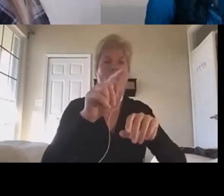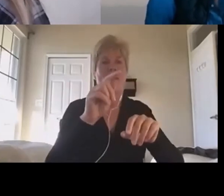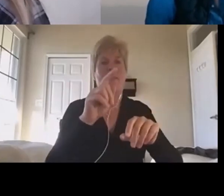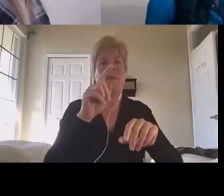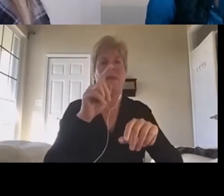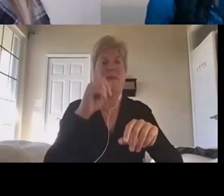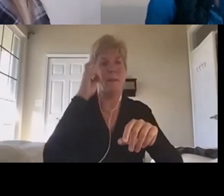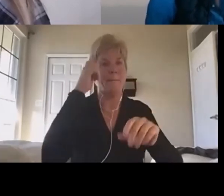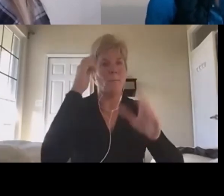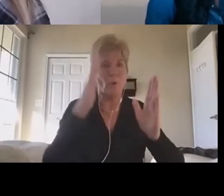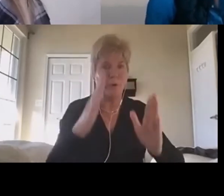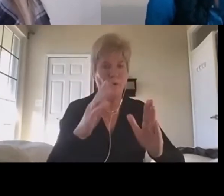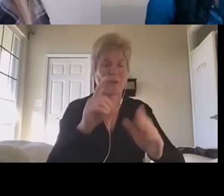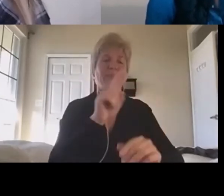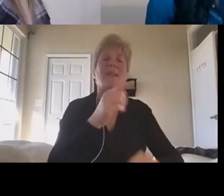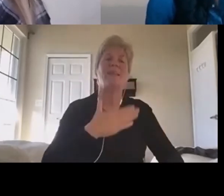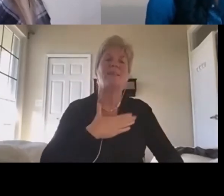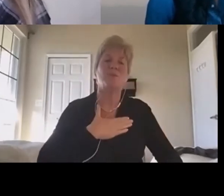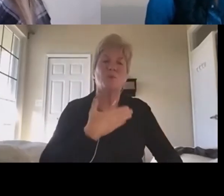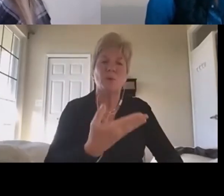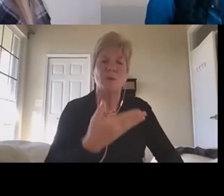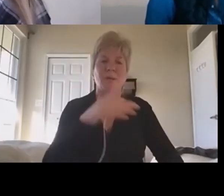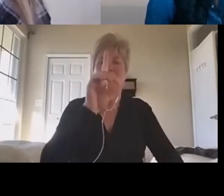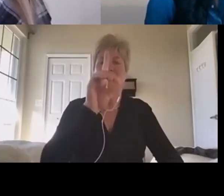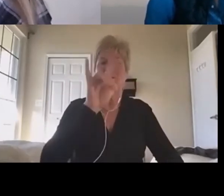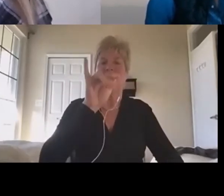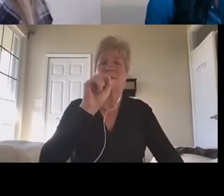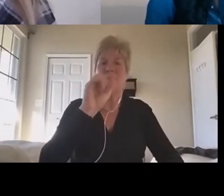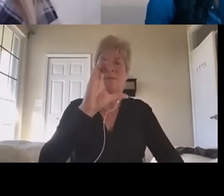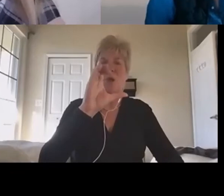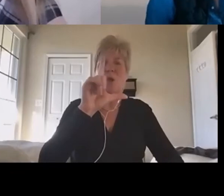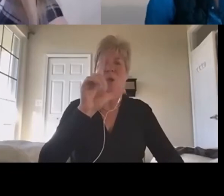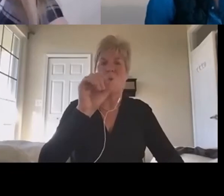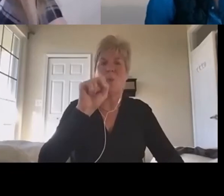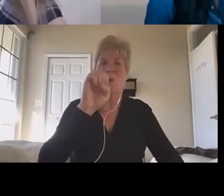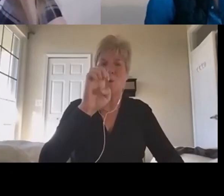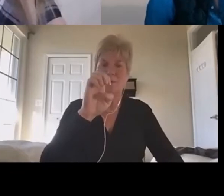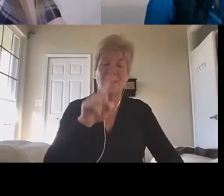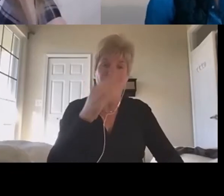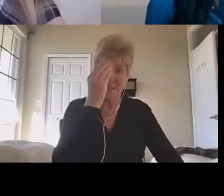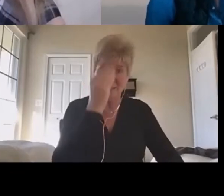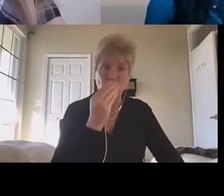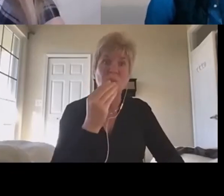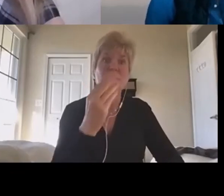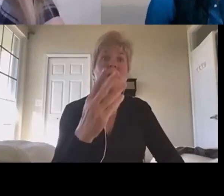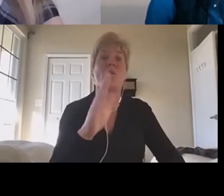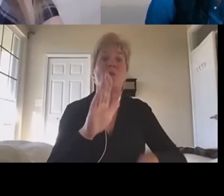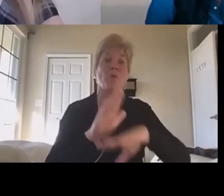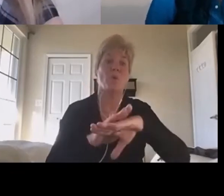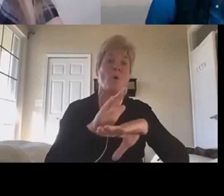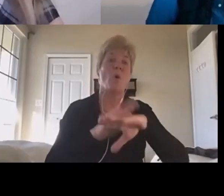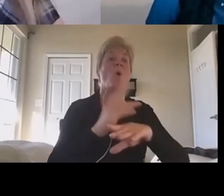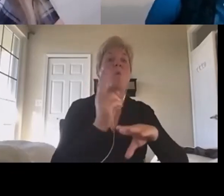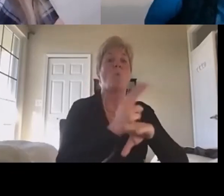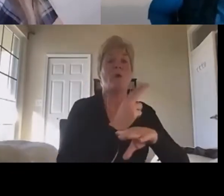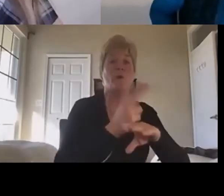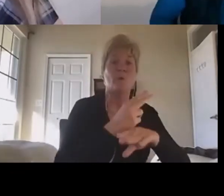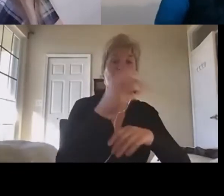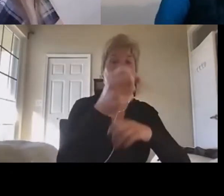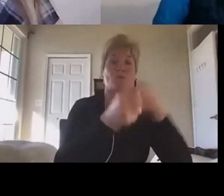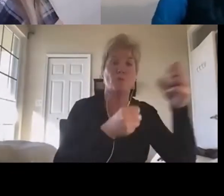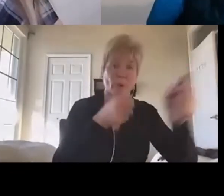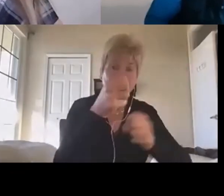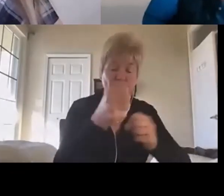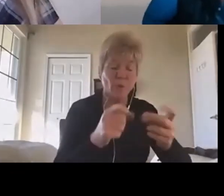as a company. What are the tools that they're using for employee recruitment, employee performance